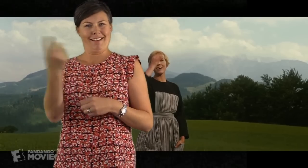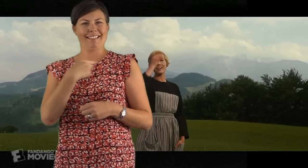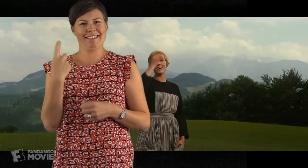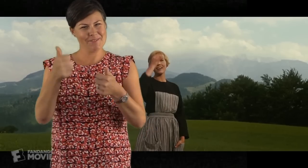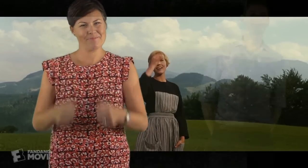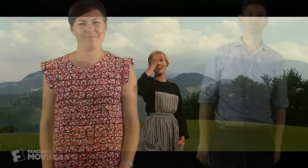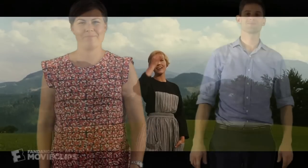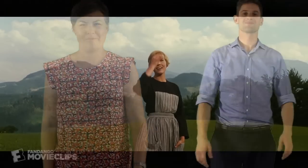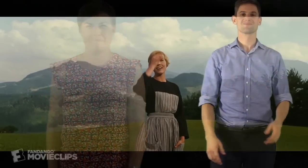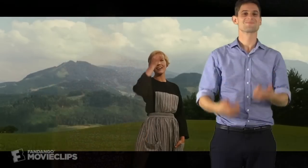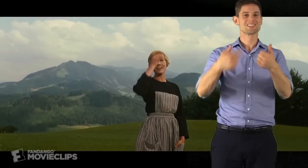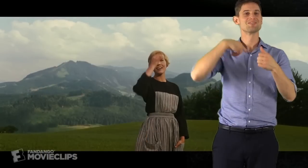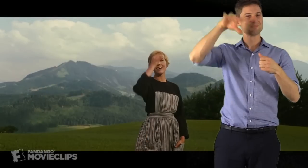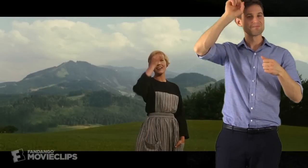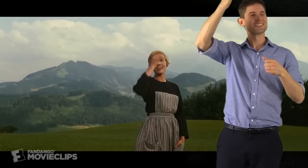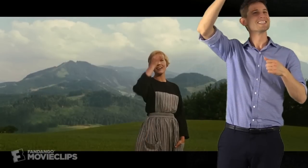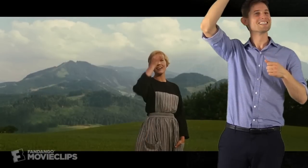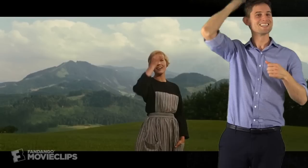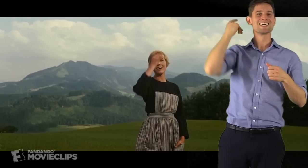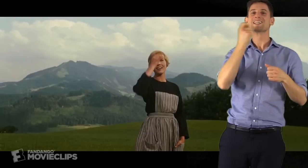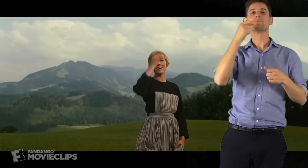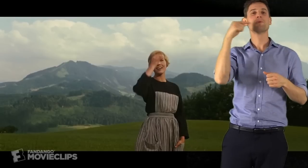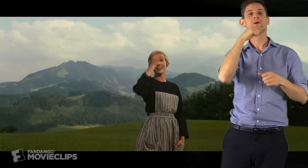The The hills are